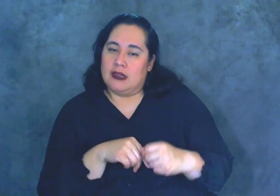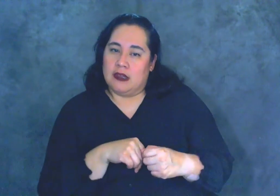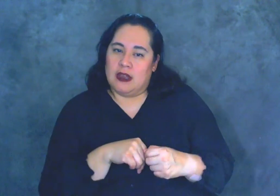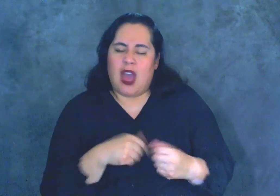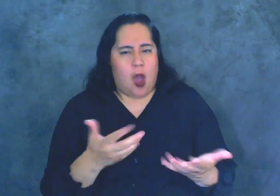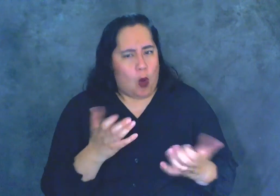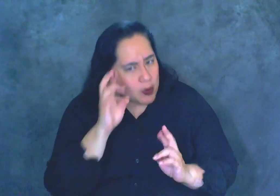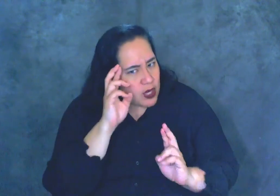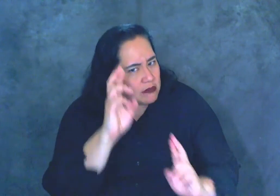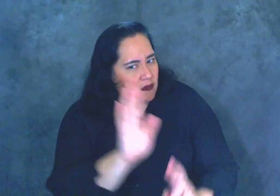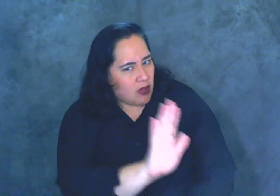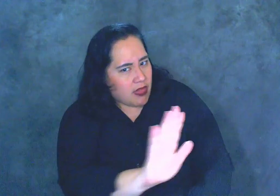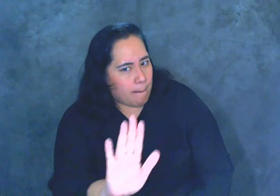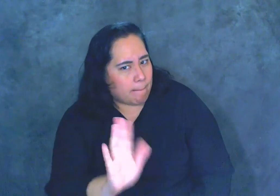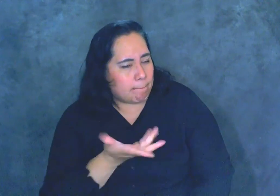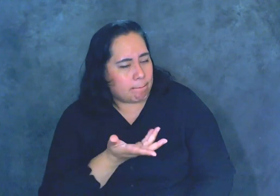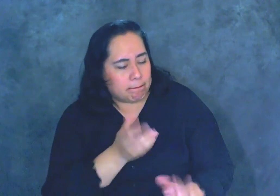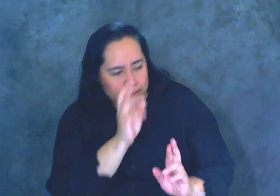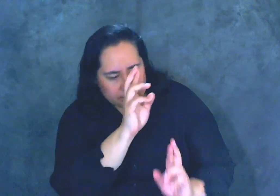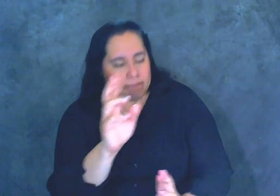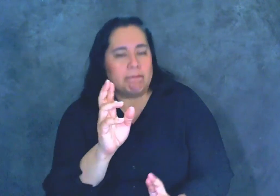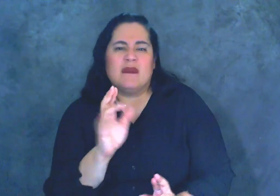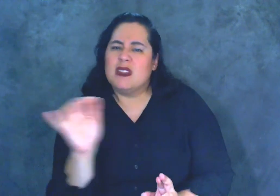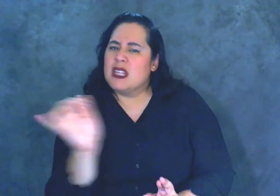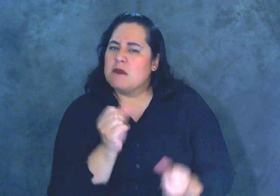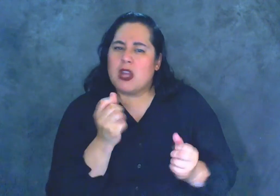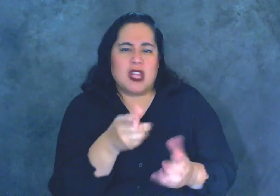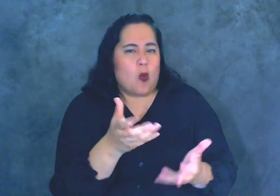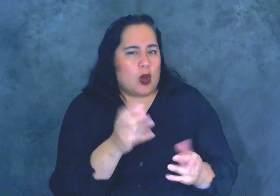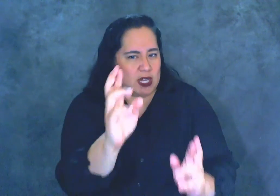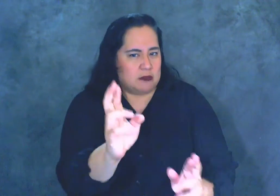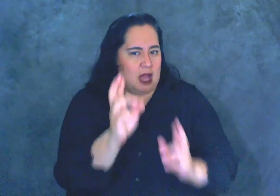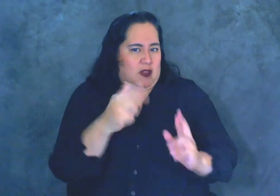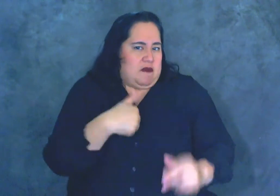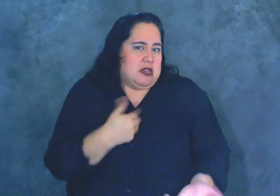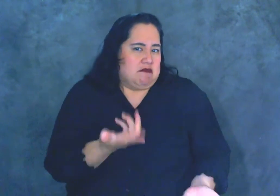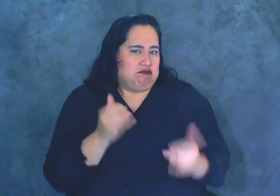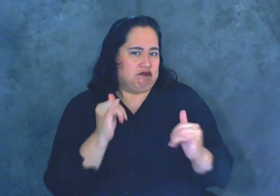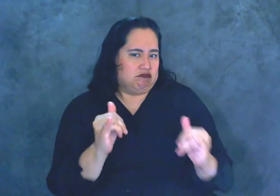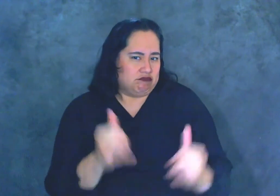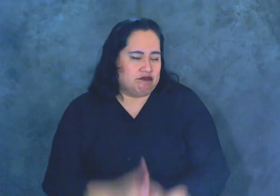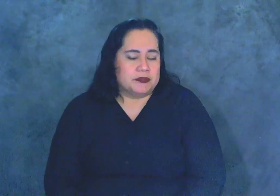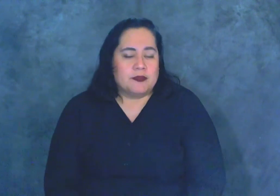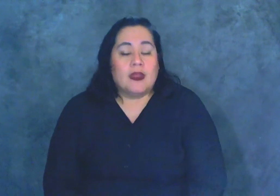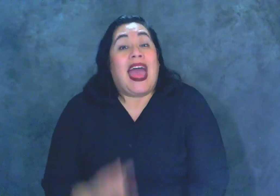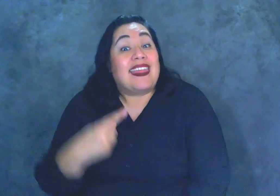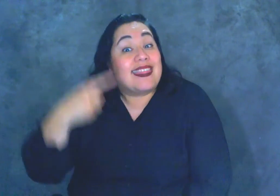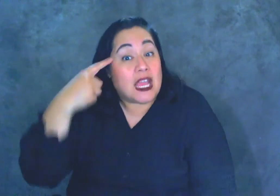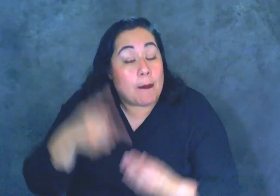want to be respectful of them as just as much as they want to be respectful of me. And think about that same